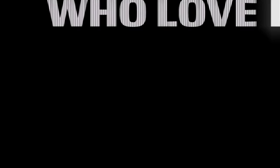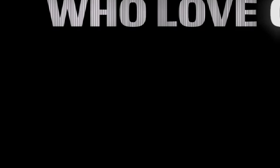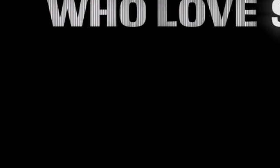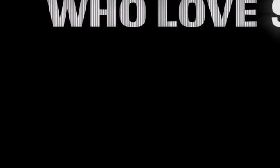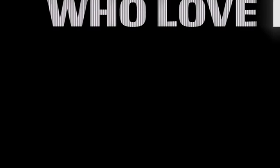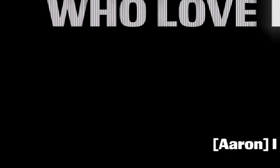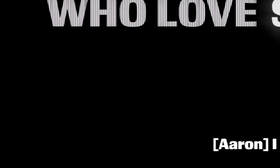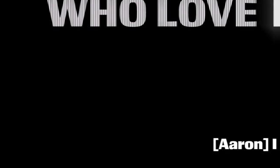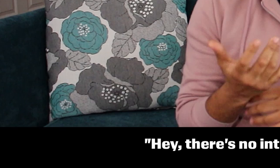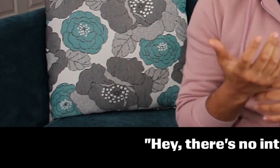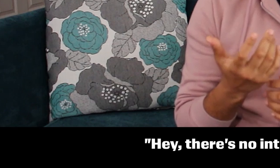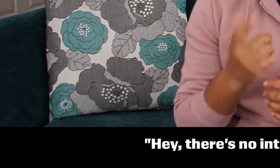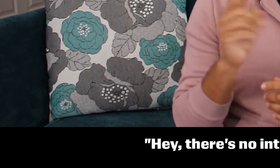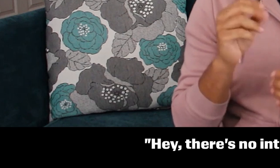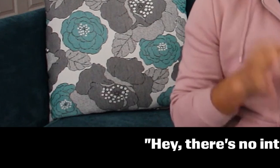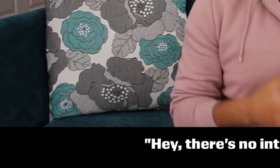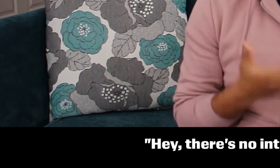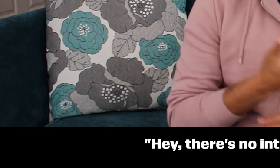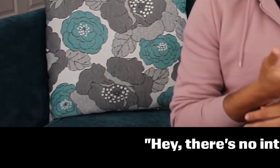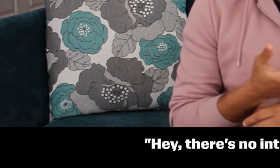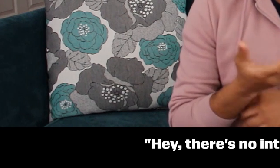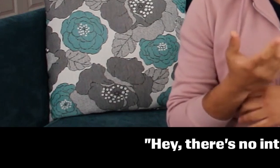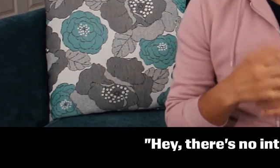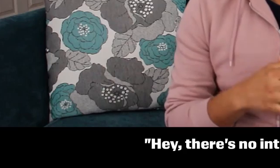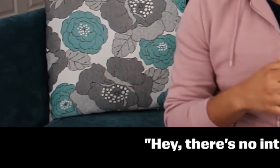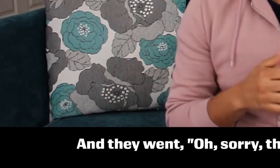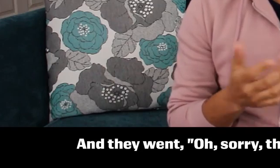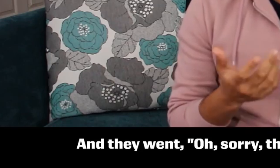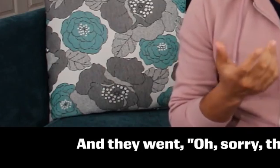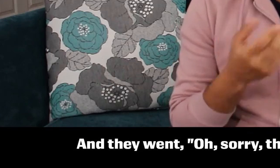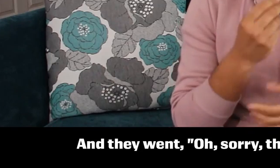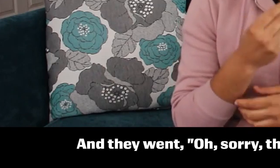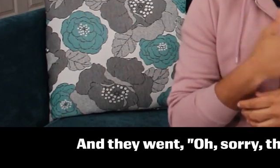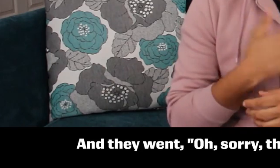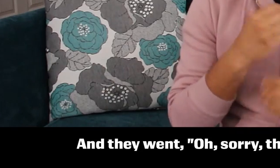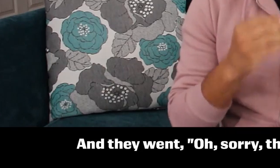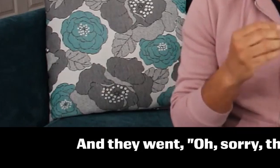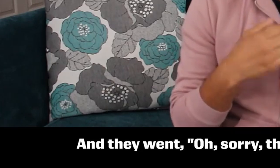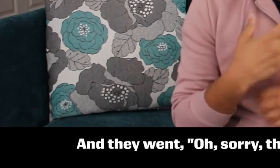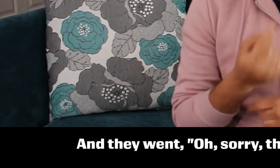I said, hey, there's no interpreter there. And I'm sorry, there's nothing you can do.